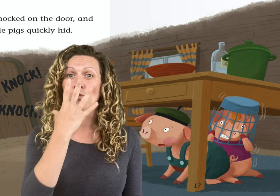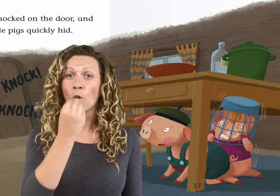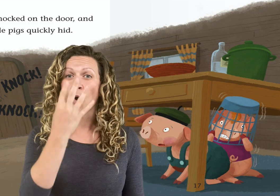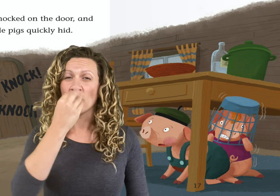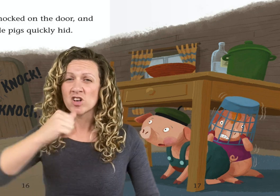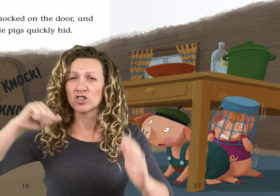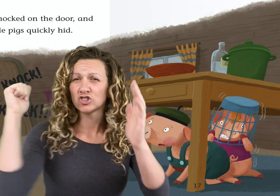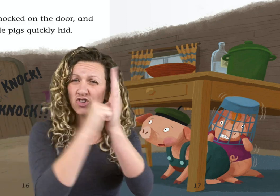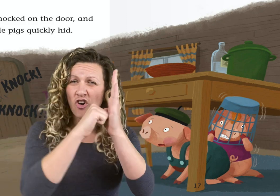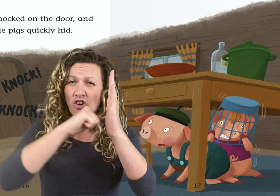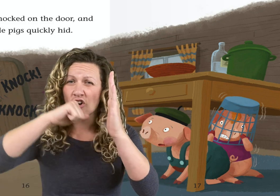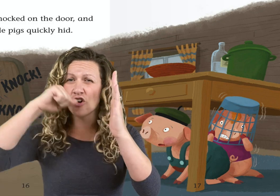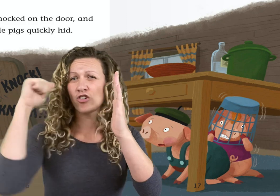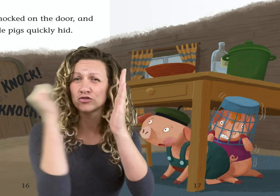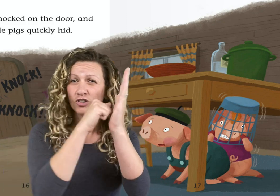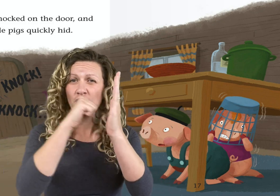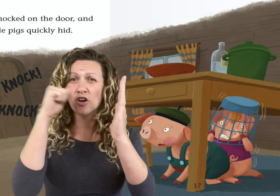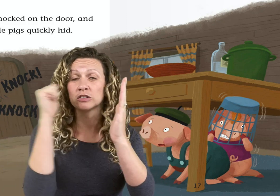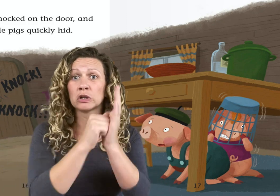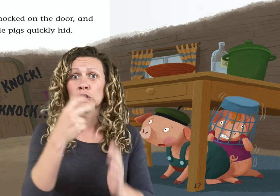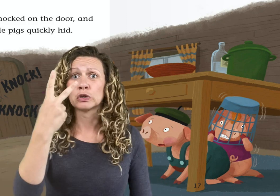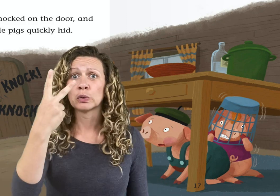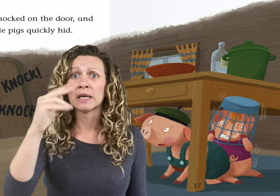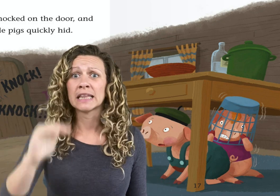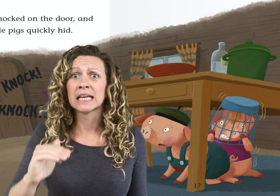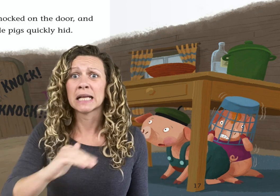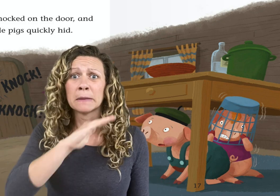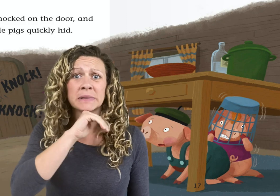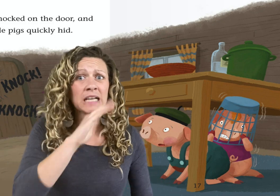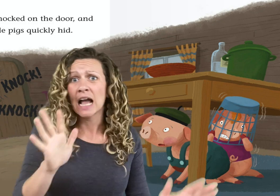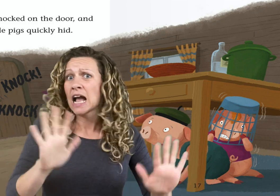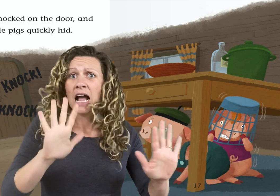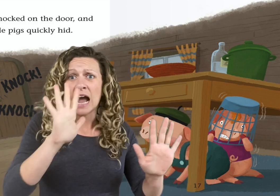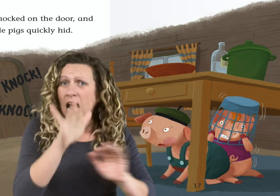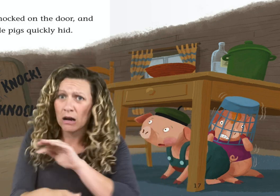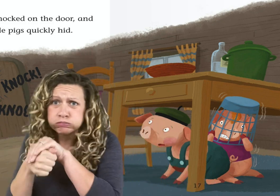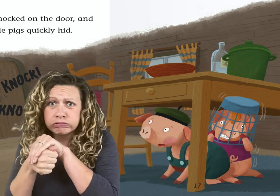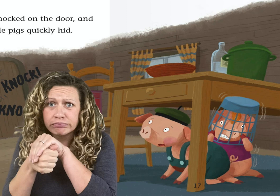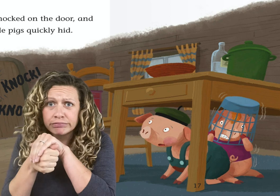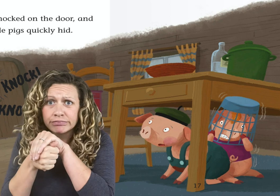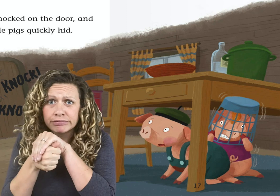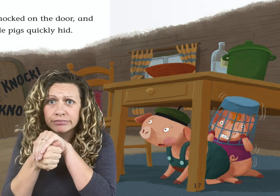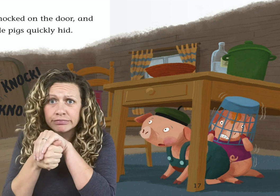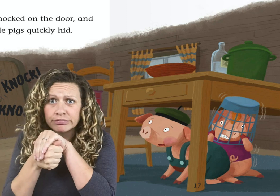The wolf knocked on the door, and the two little pigs quickly hid.